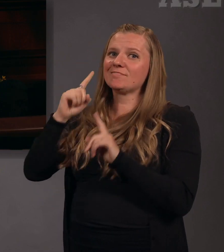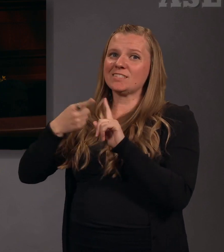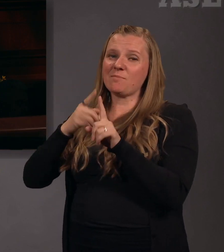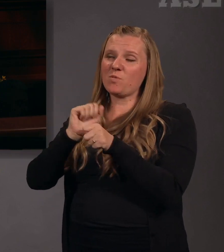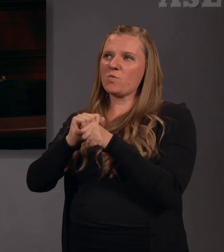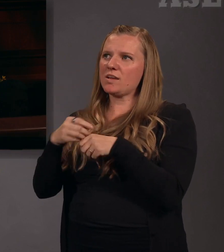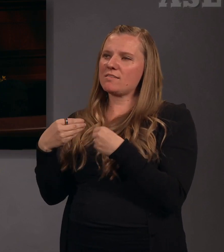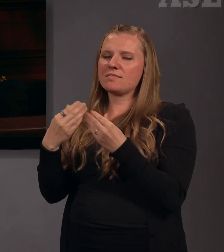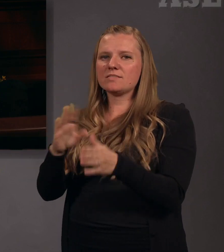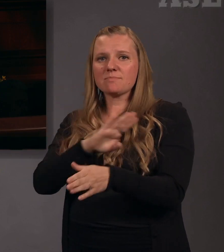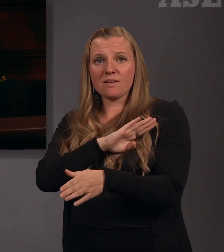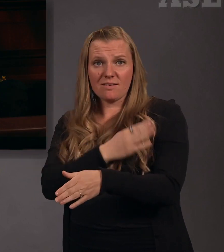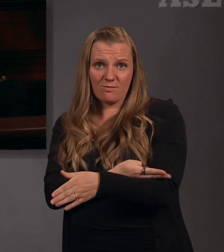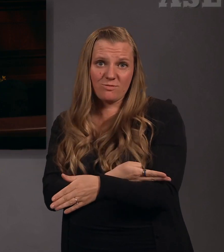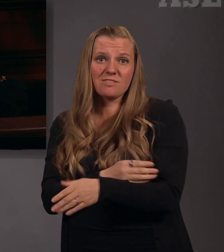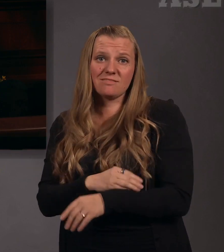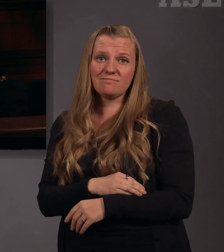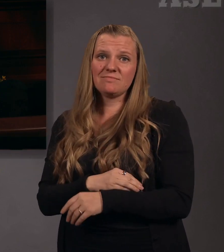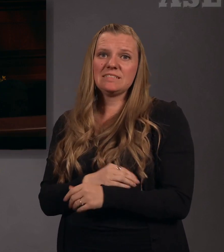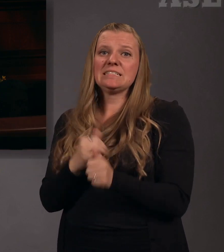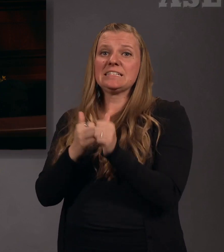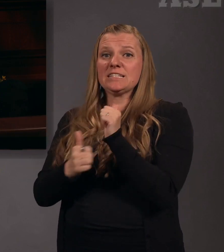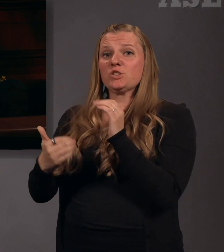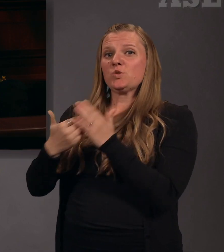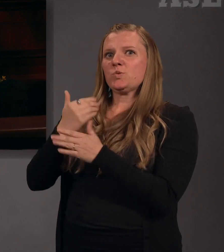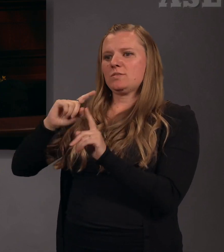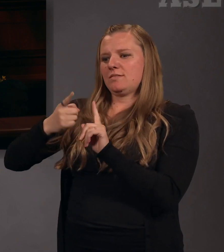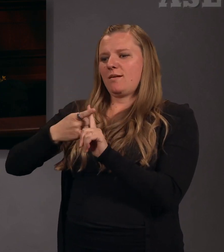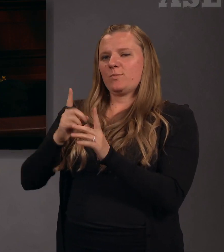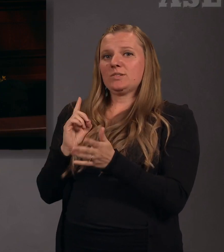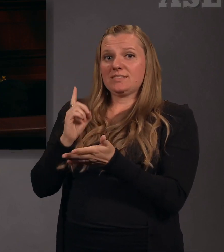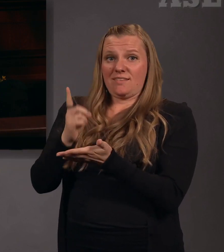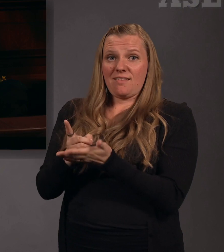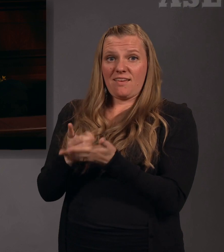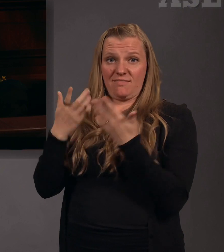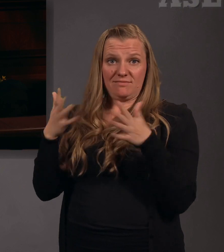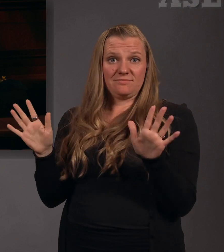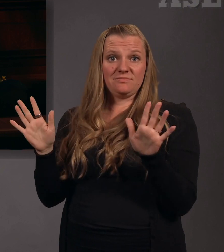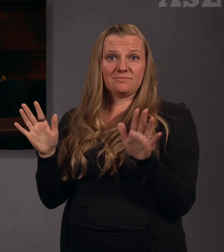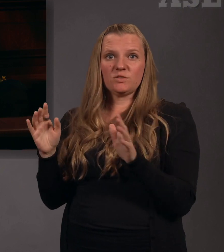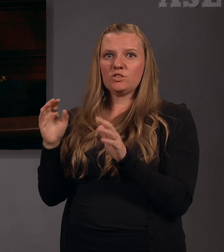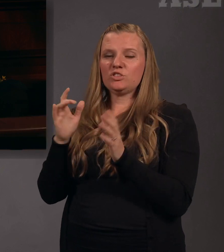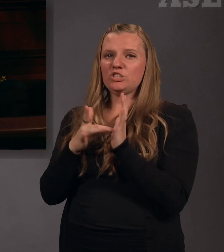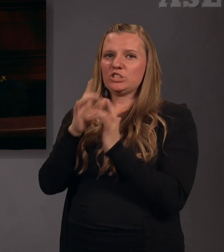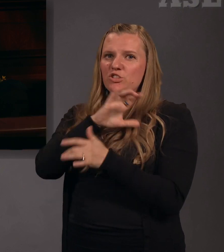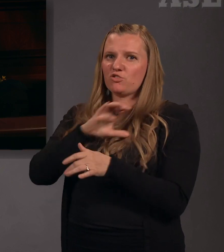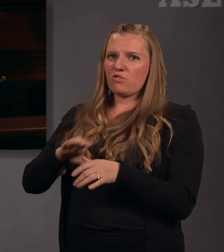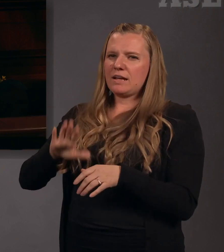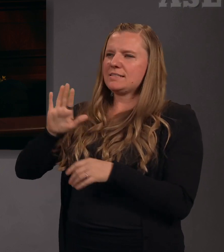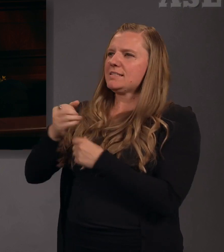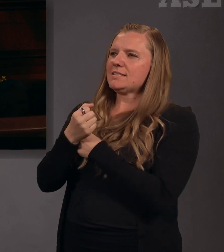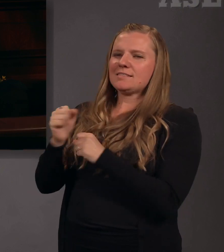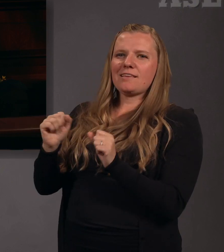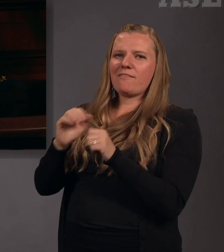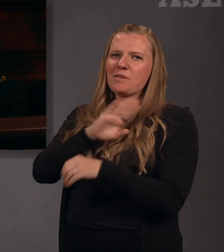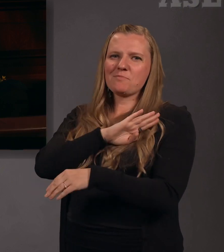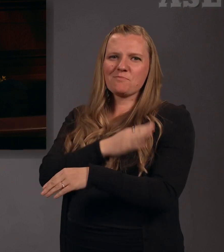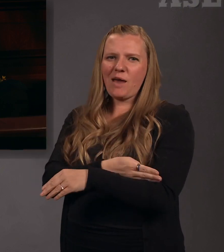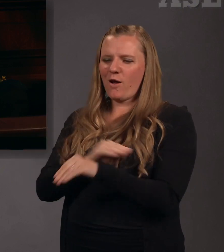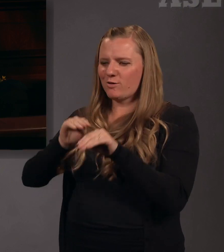sacred work. As each temple is dedicated, the saving power of Jesus Christ expands